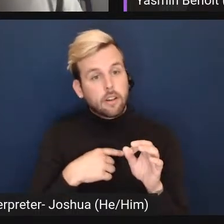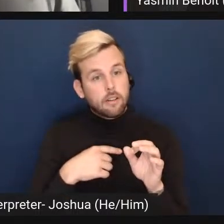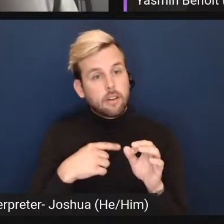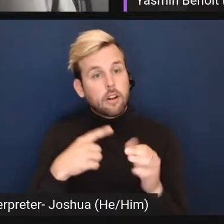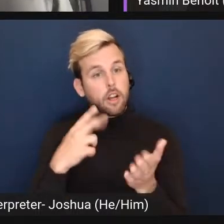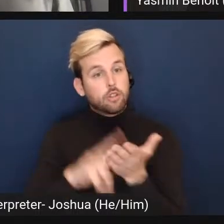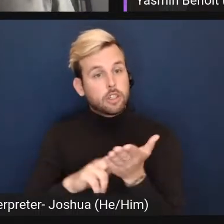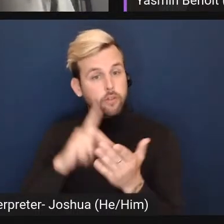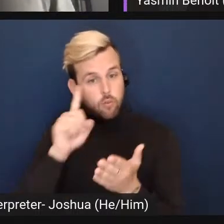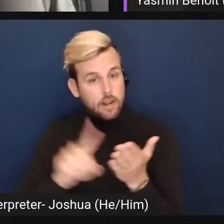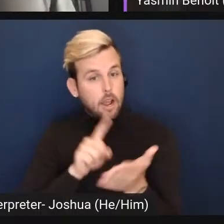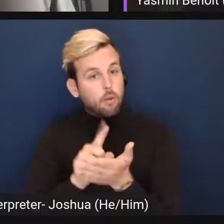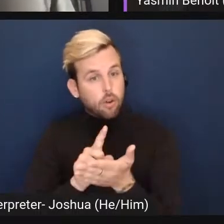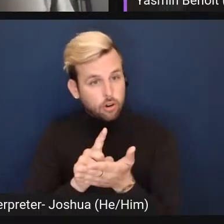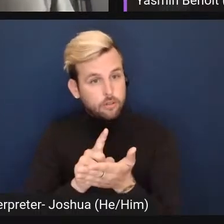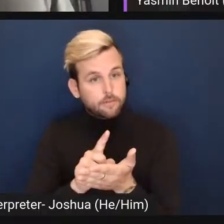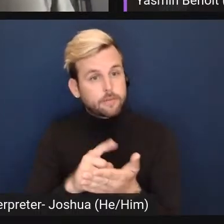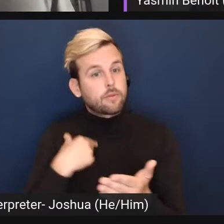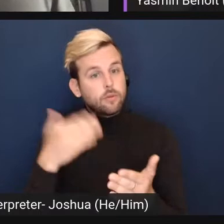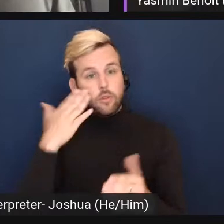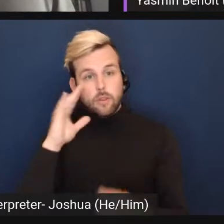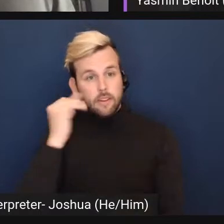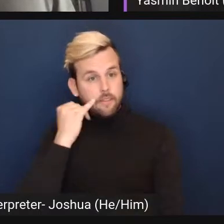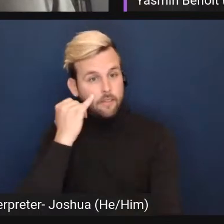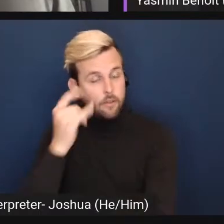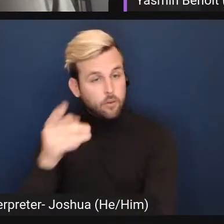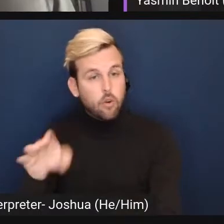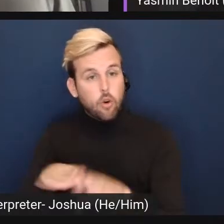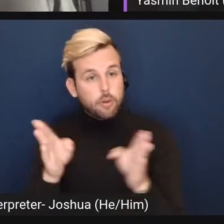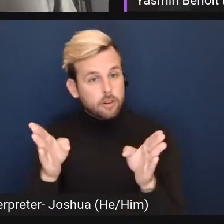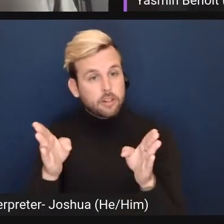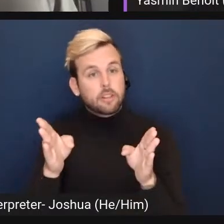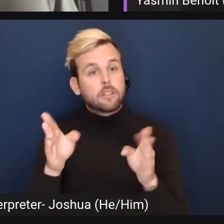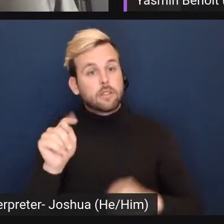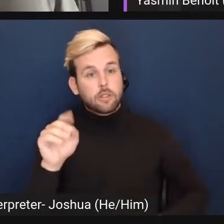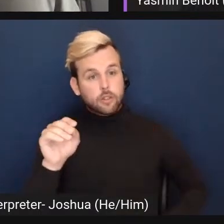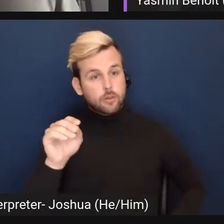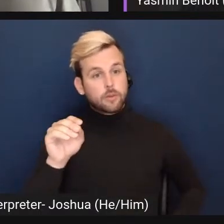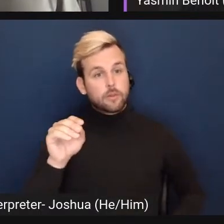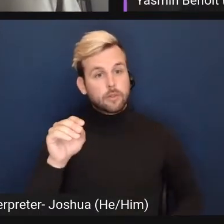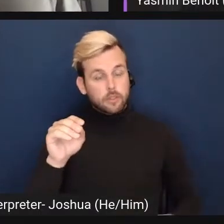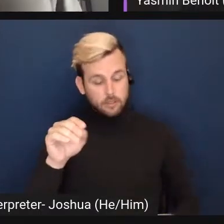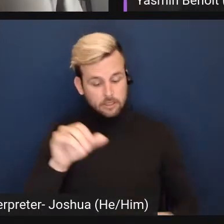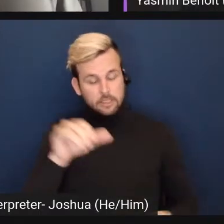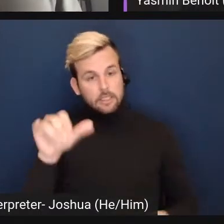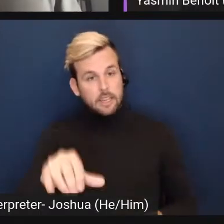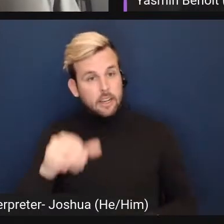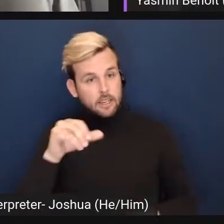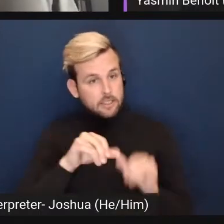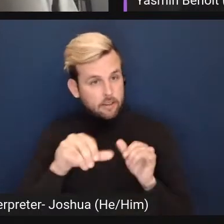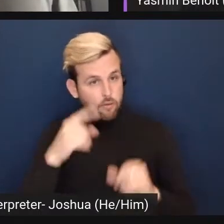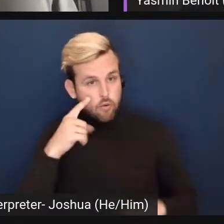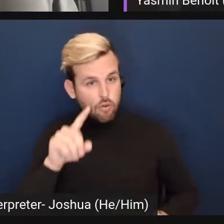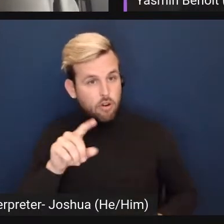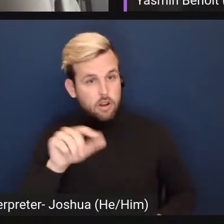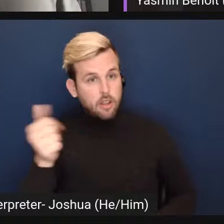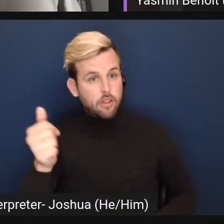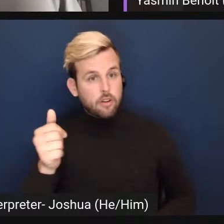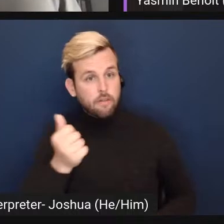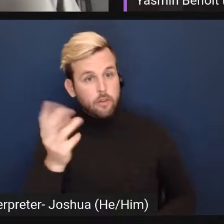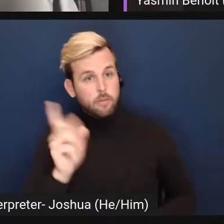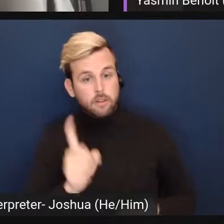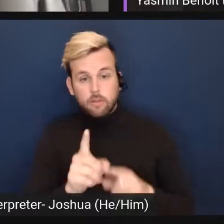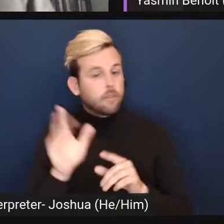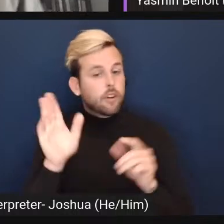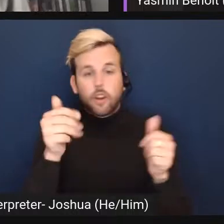contracted you for one hour. I don't know if you were open to, uh, staying for another few